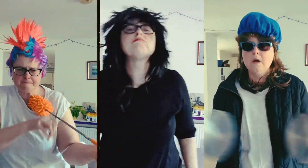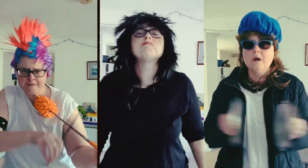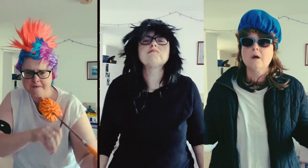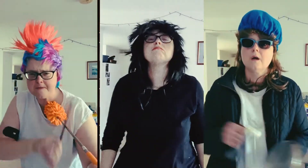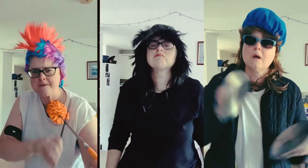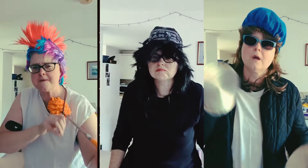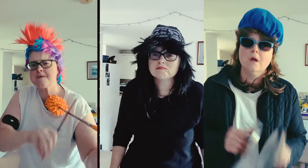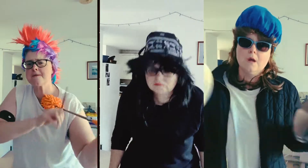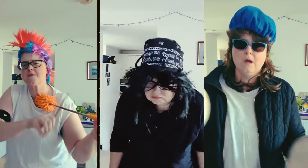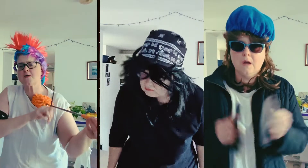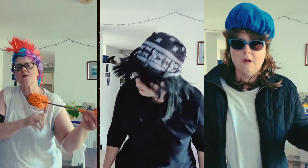Yeah.